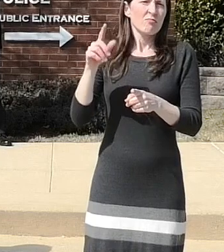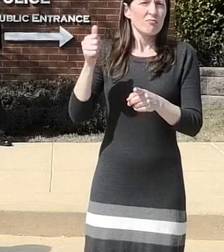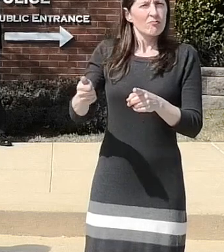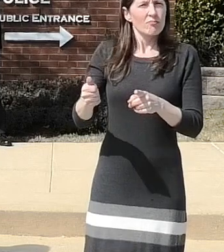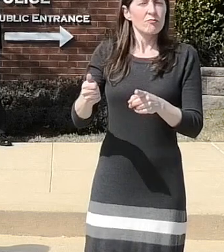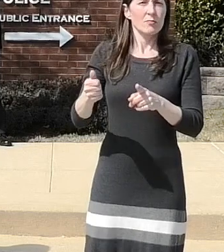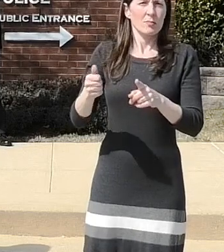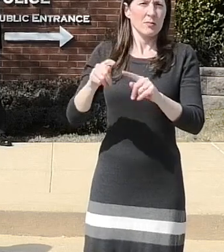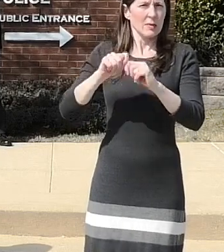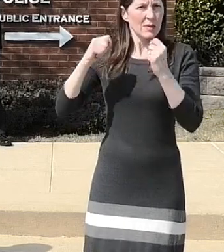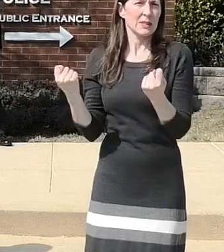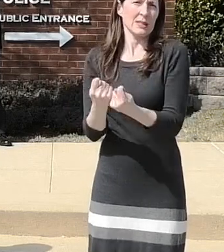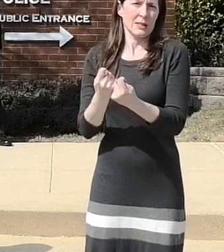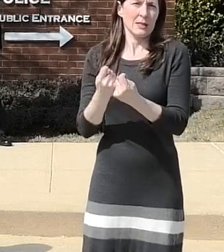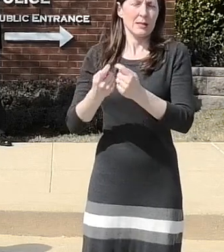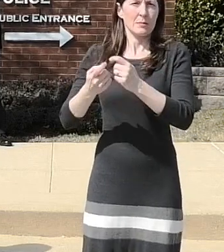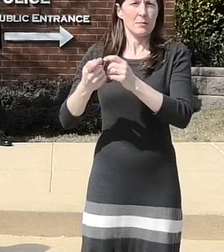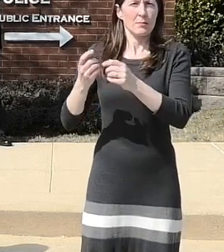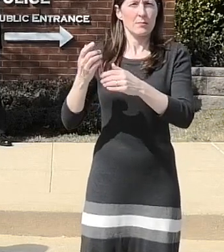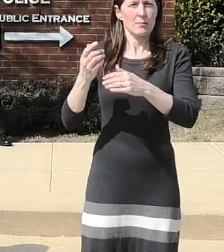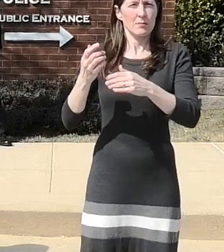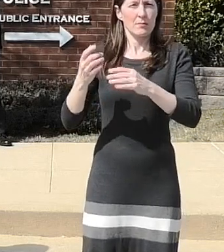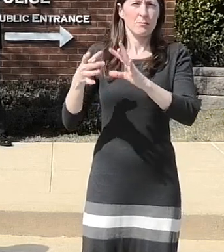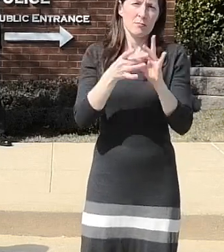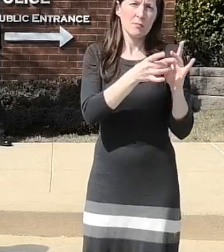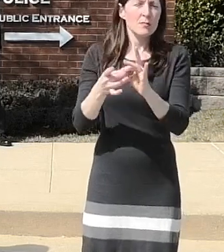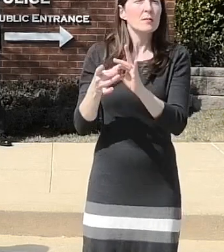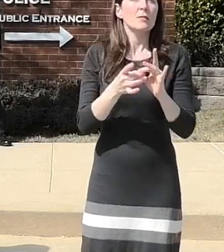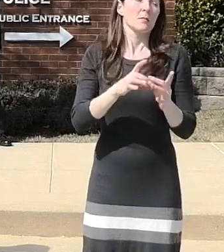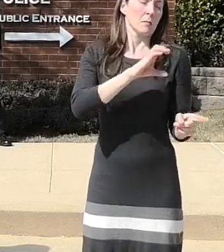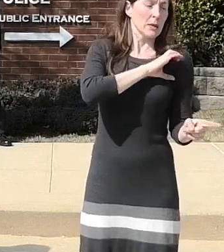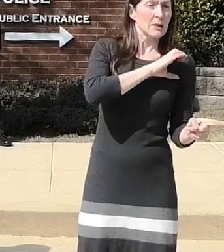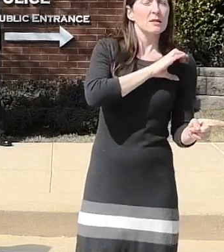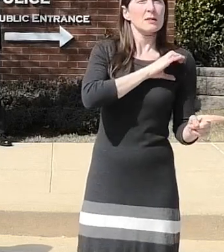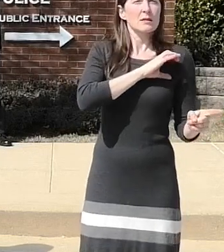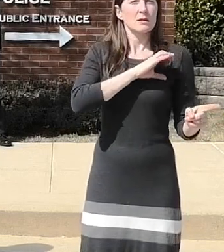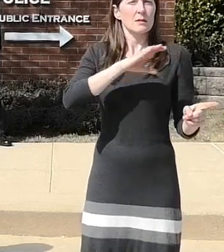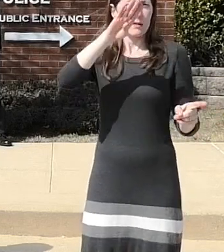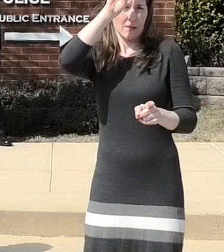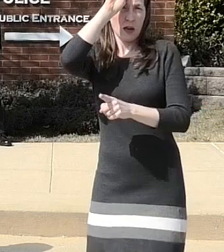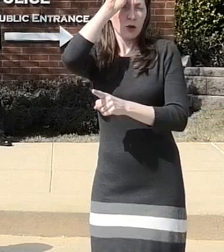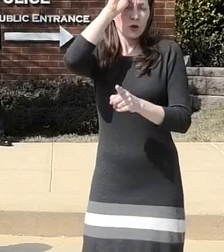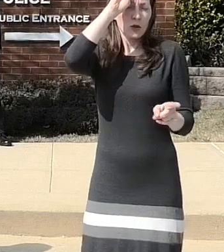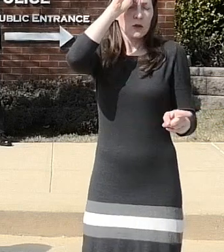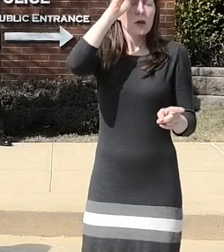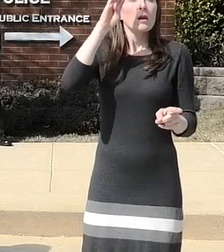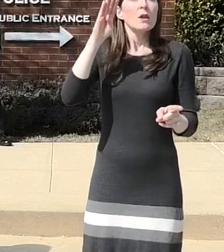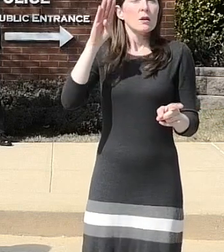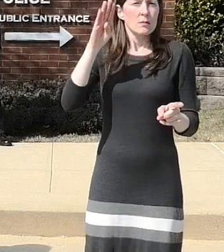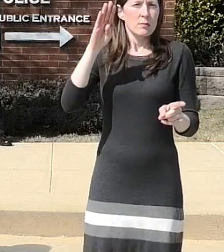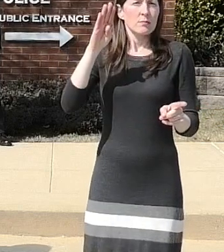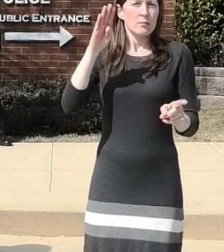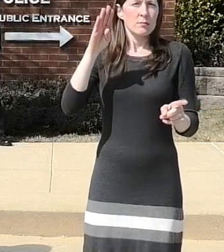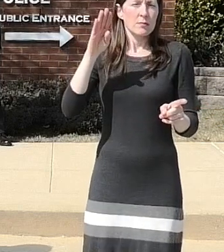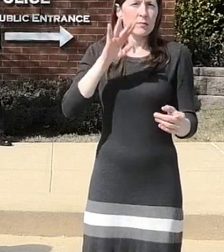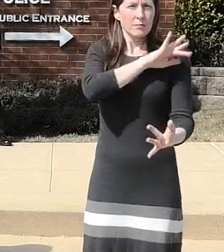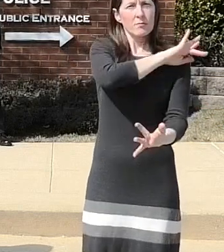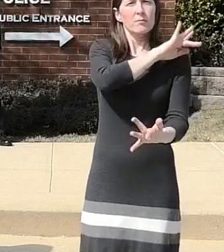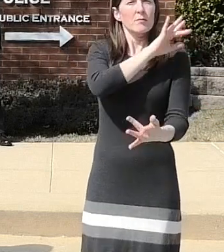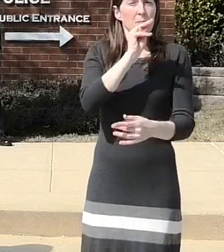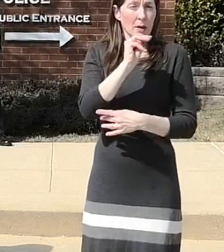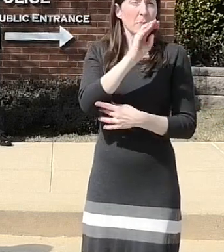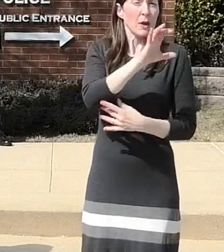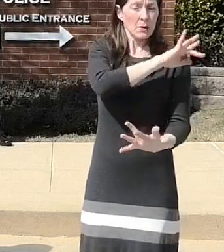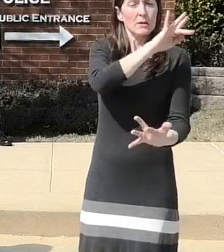approach between the police department and department of fire and rescue were contacted by montgomery county and prince george's county fire